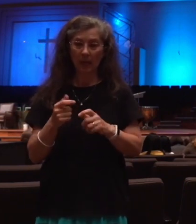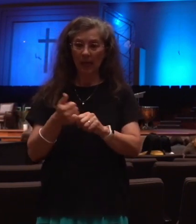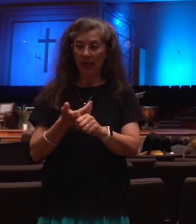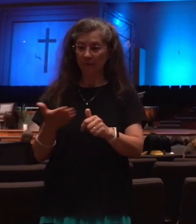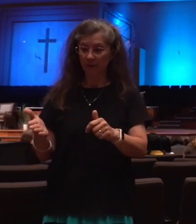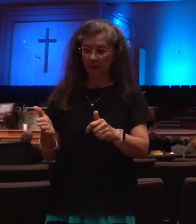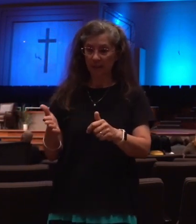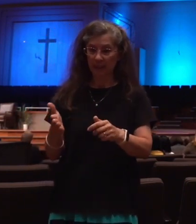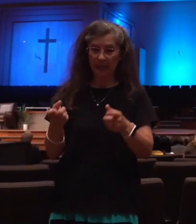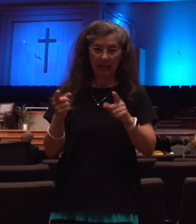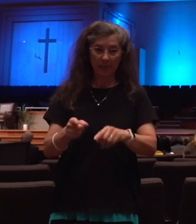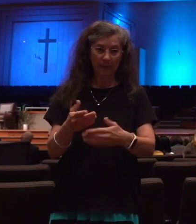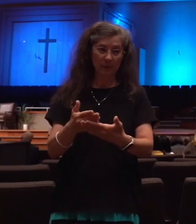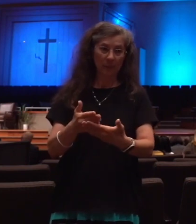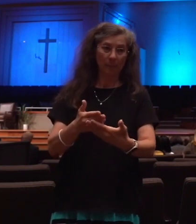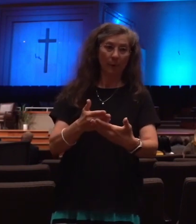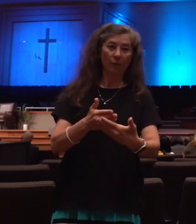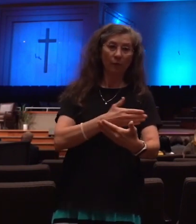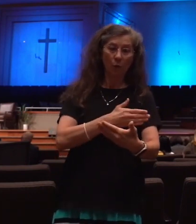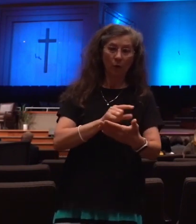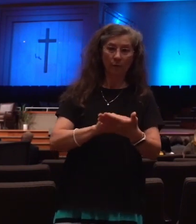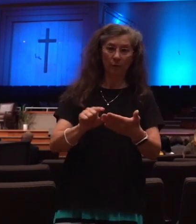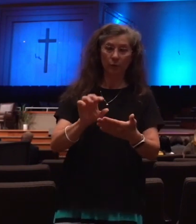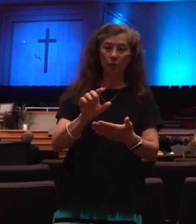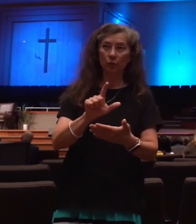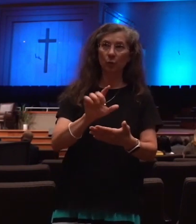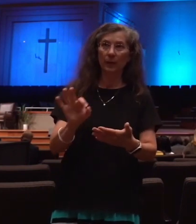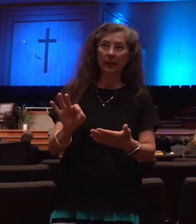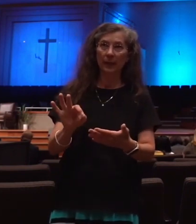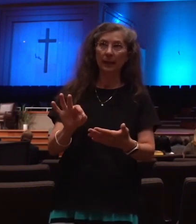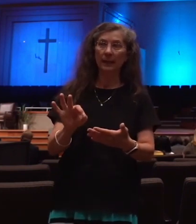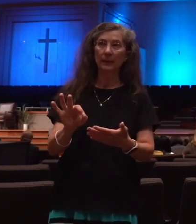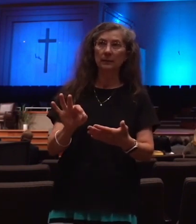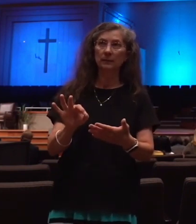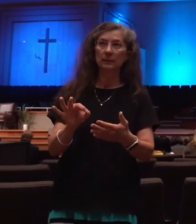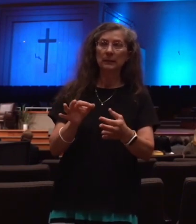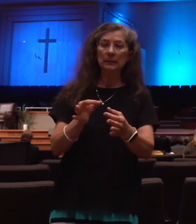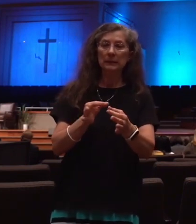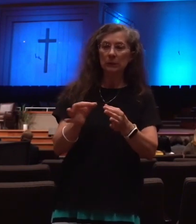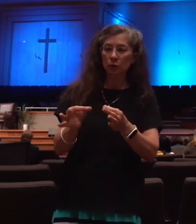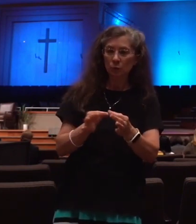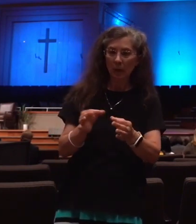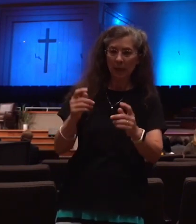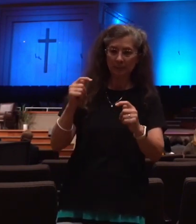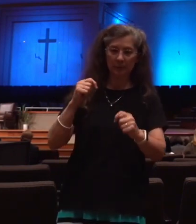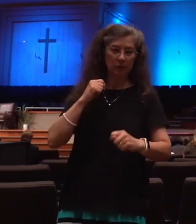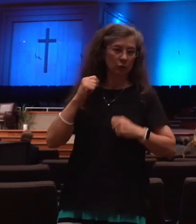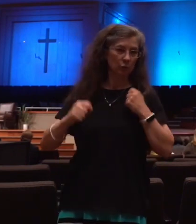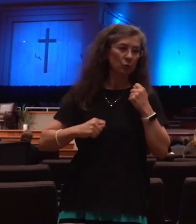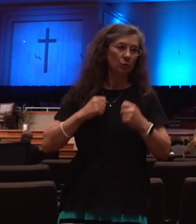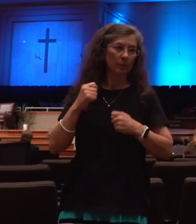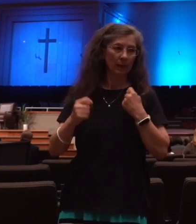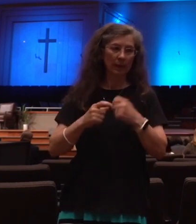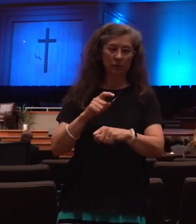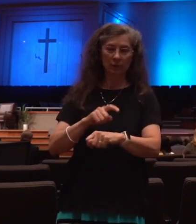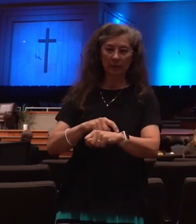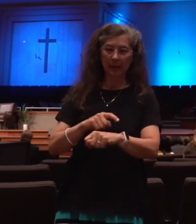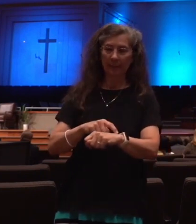29 in Matthew 24 is describing that tribulation period in the context